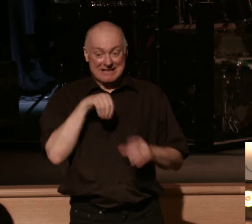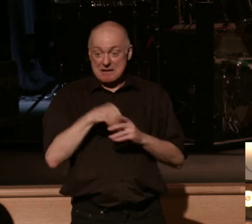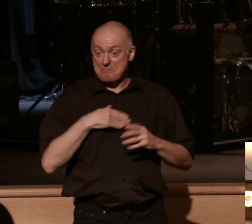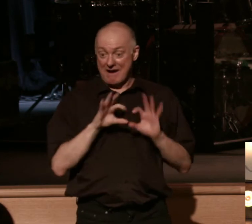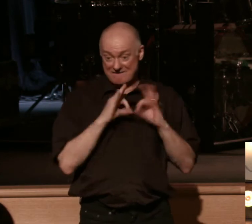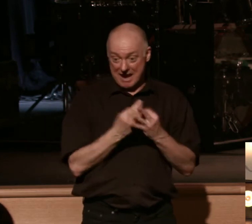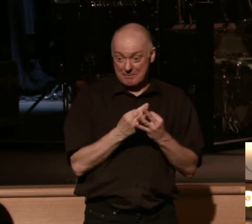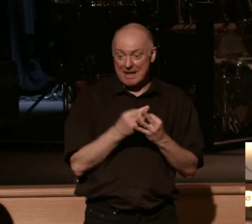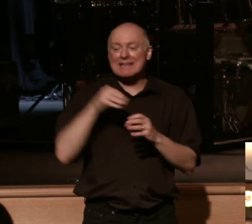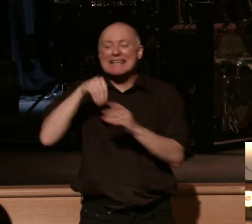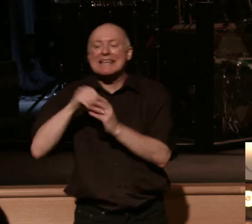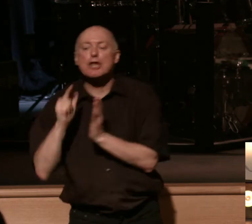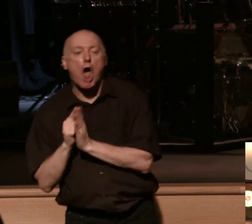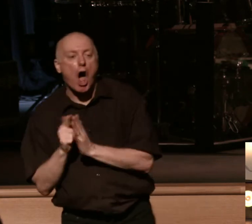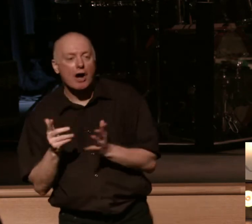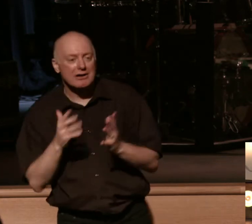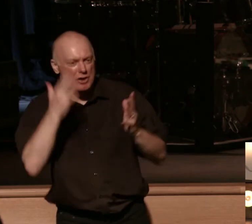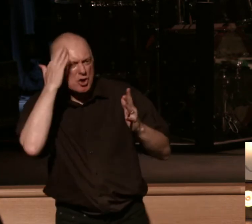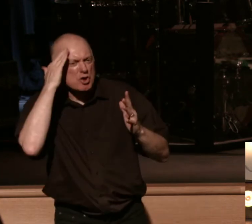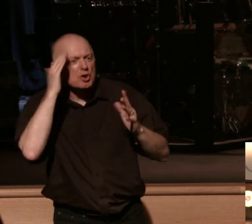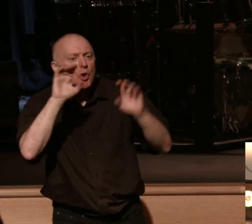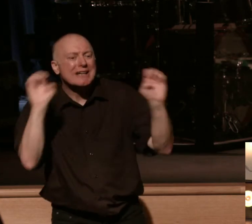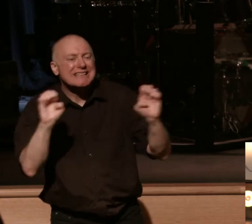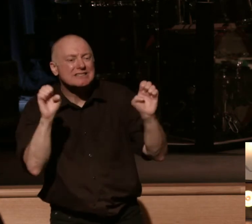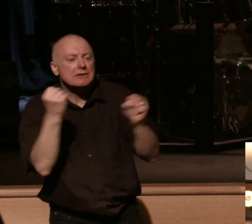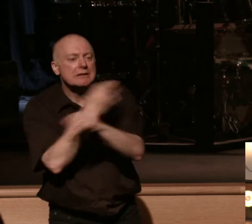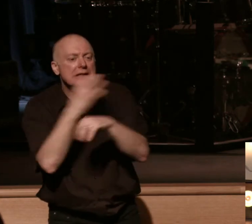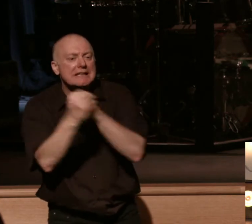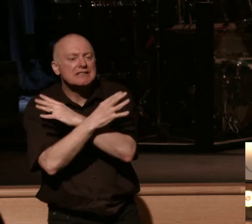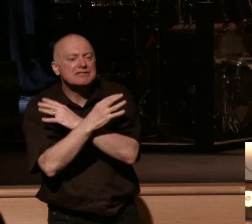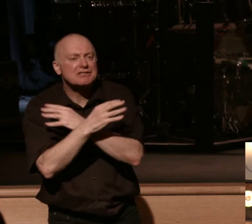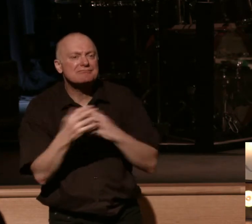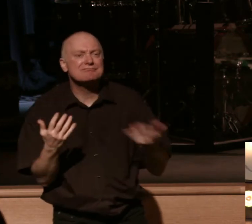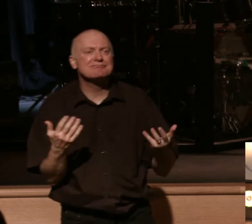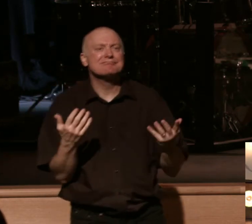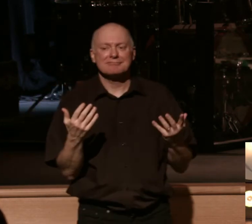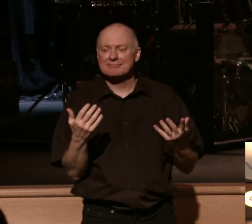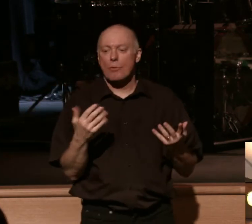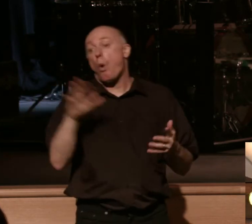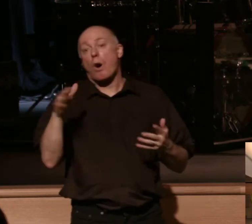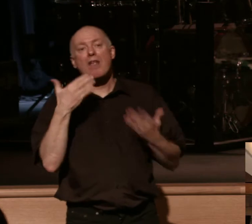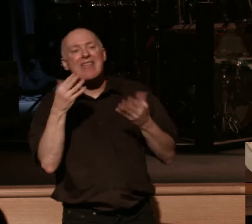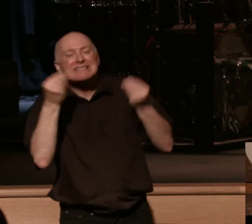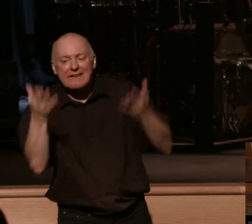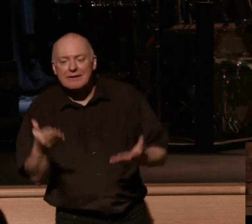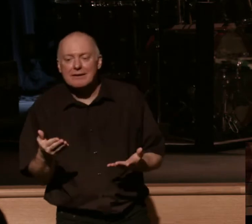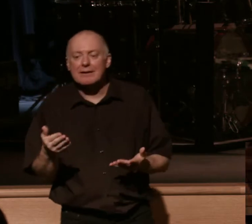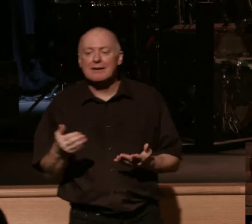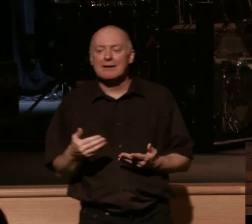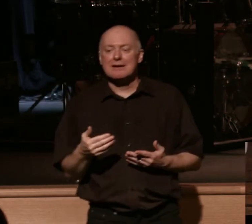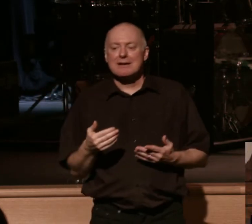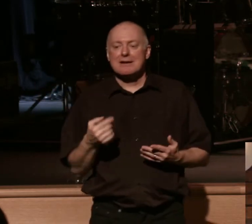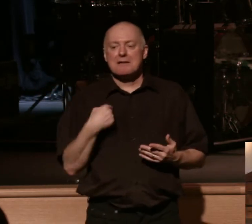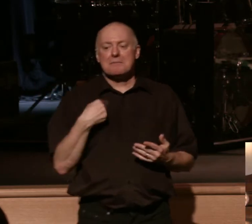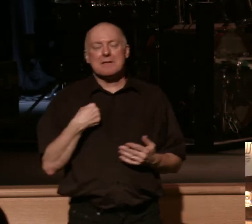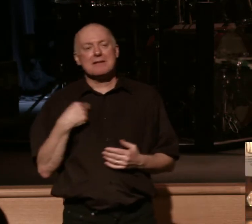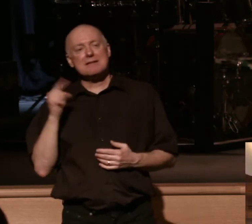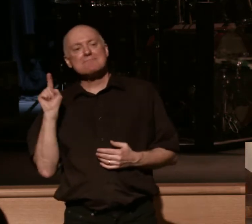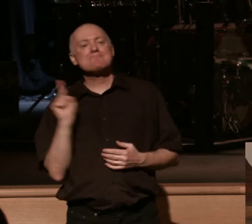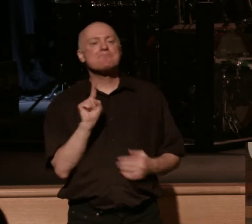that when like the big Easter Christmas dinner whatever Thanksgiving the turkey's being made I will kind of find my way into the kitchen you know because